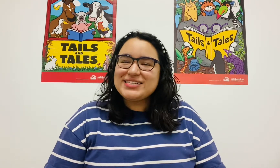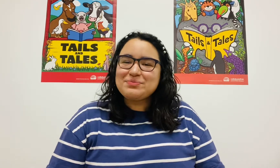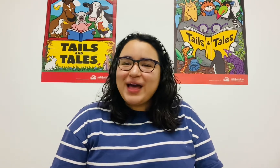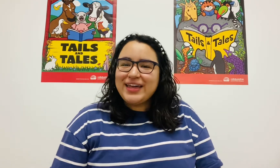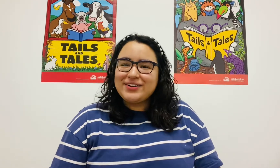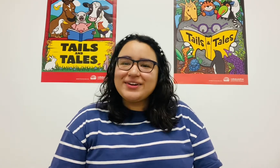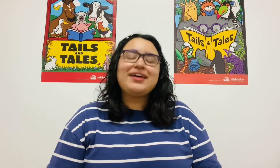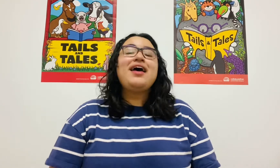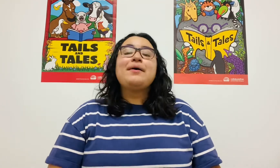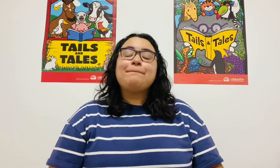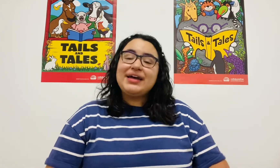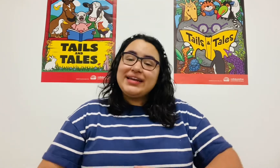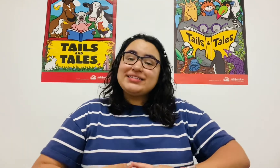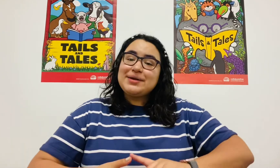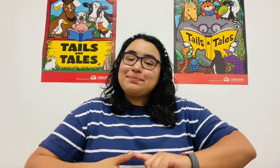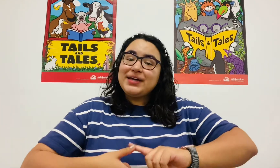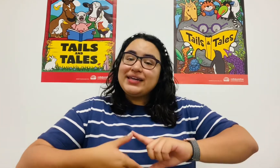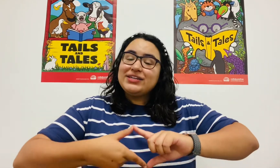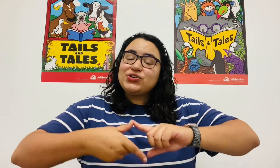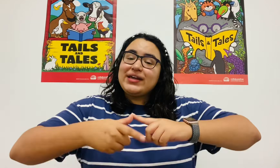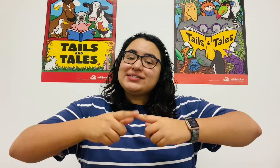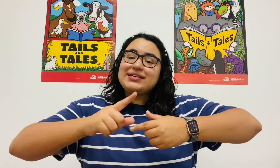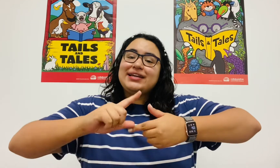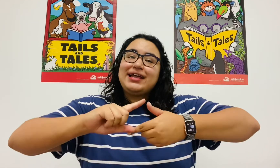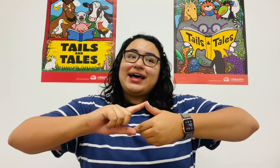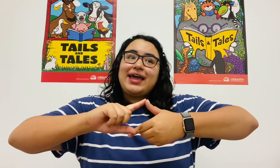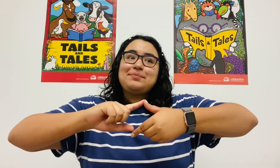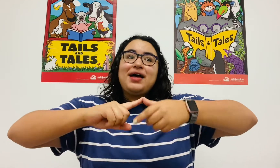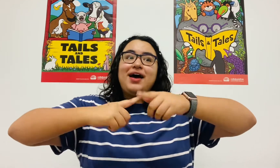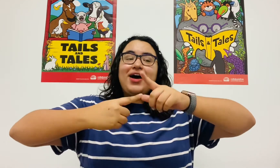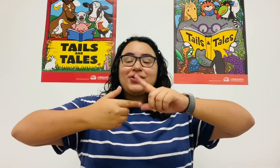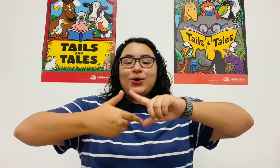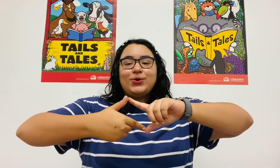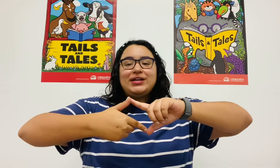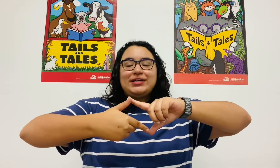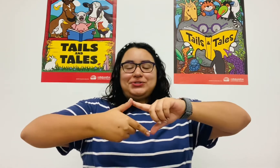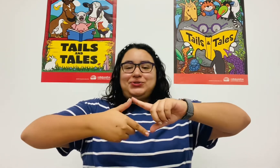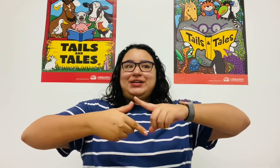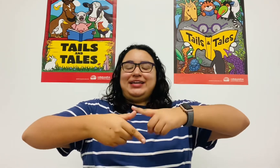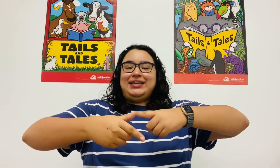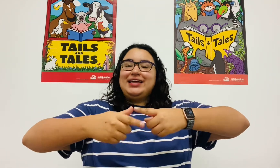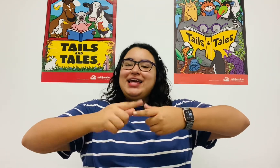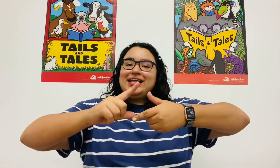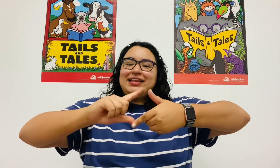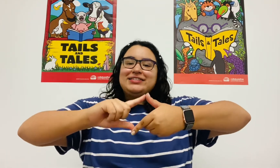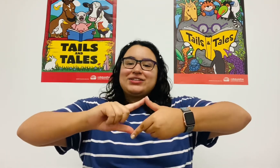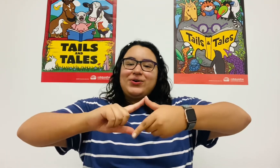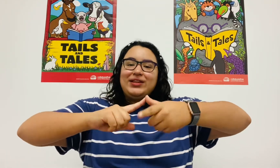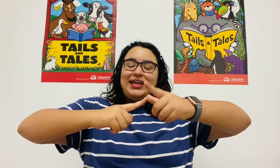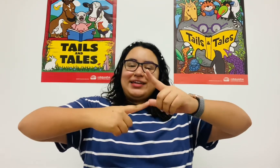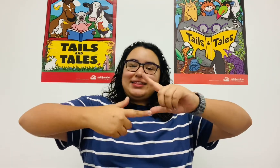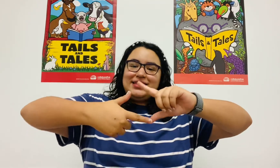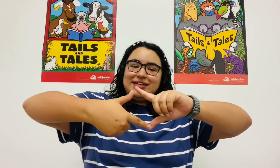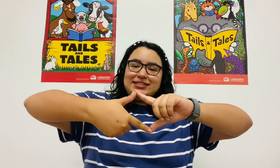spider, but it's a monkey trying to climb a coconut tree. Let's go like this.